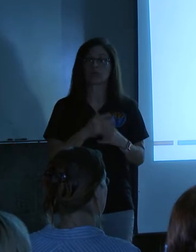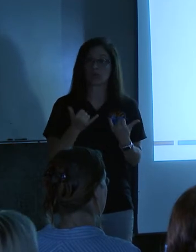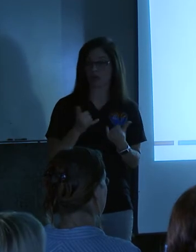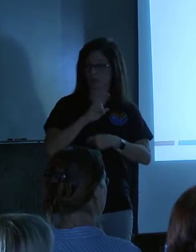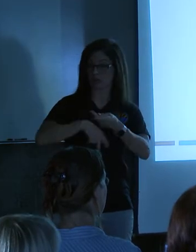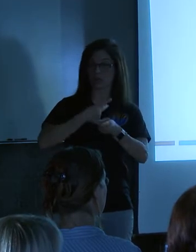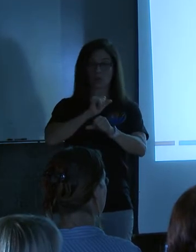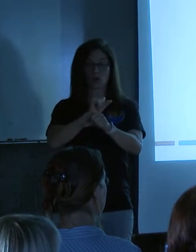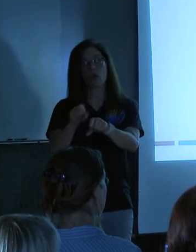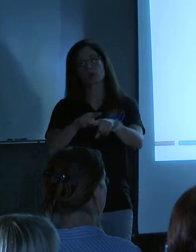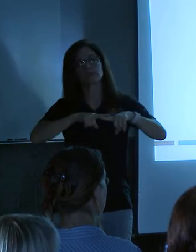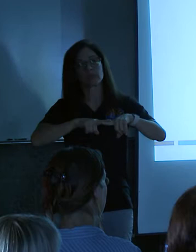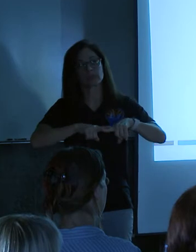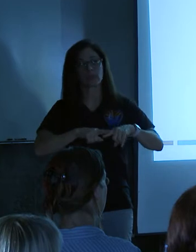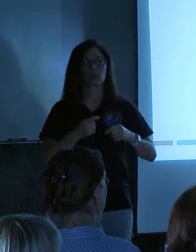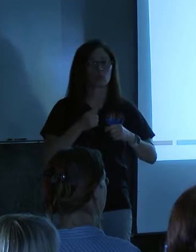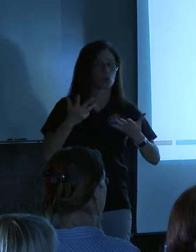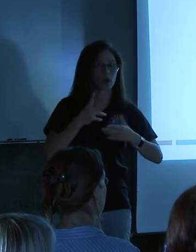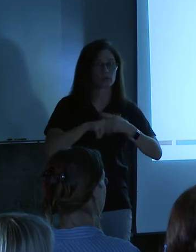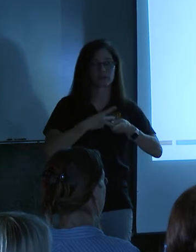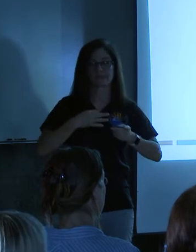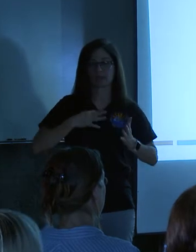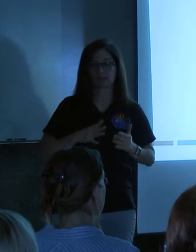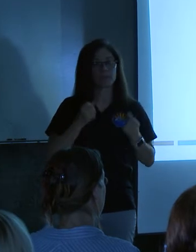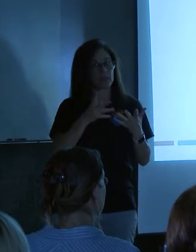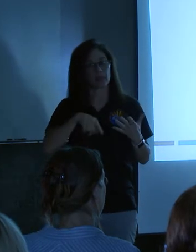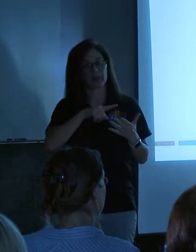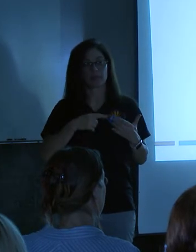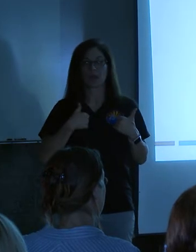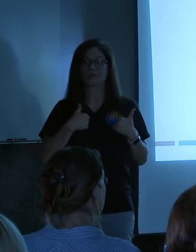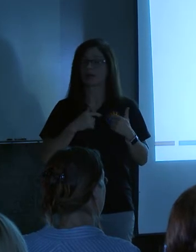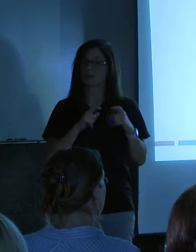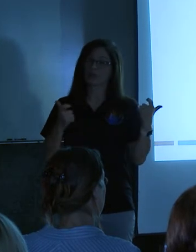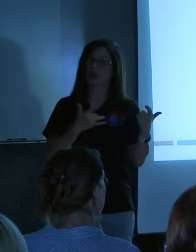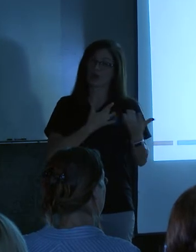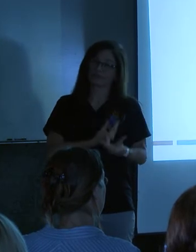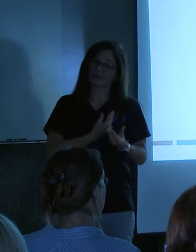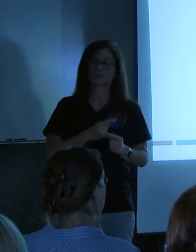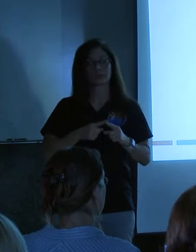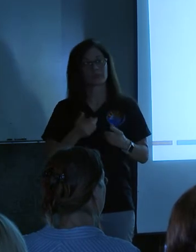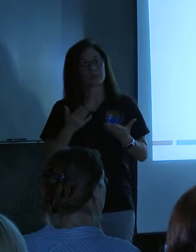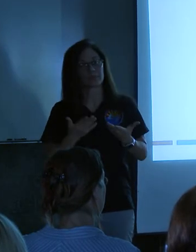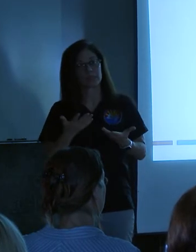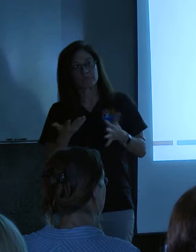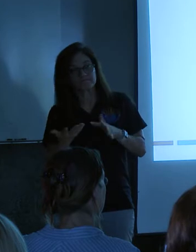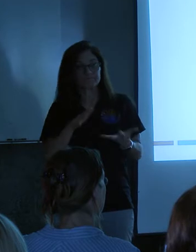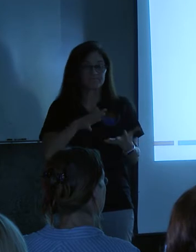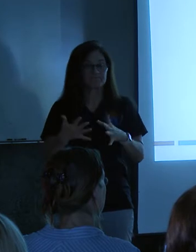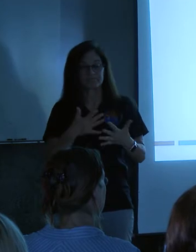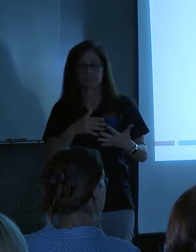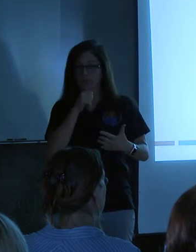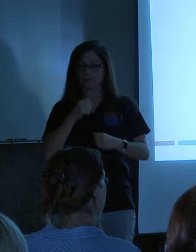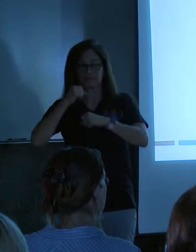the work is going to be also dependent on the volunteers. You know, a lot of volunteers, they come with a big heart, but they may not have, you know, the muscles